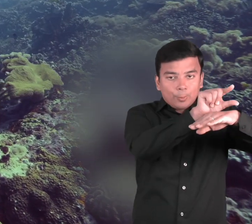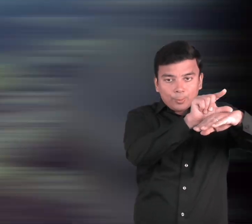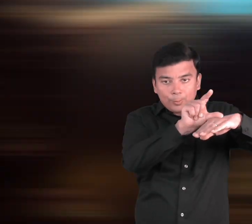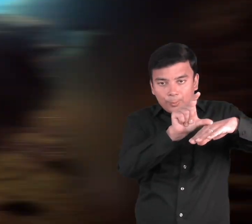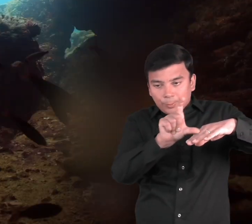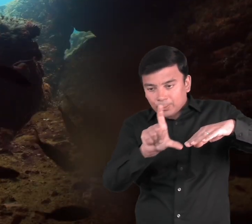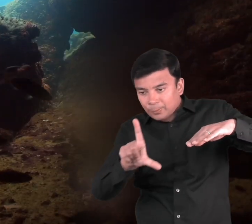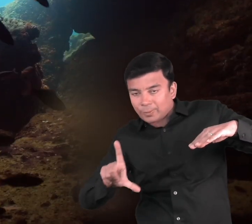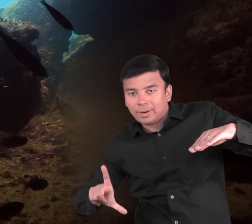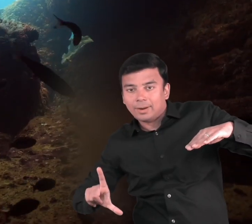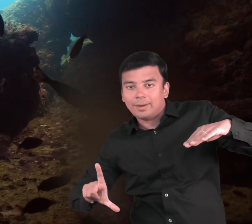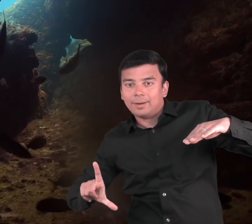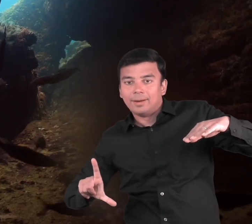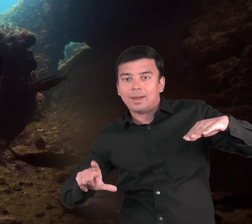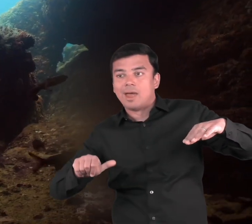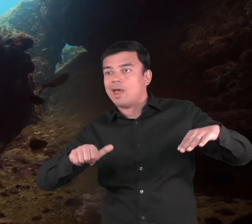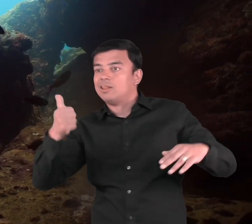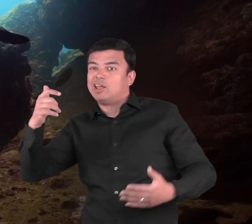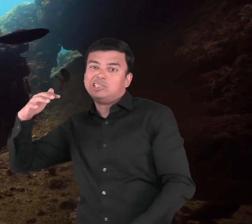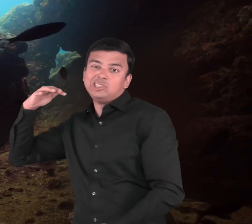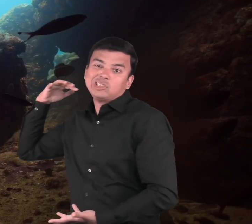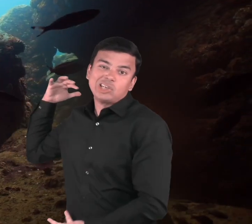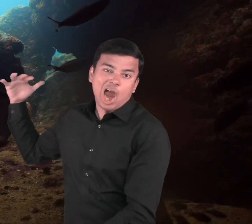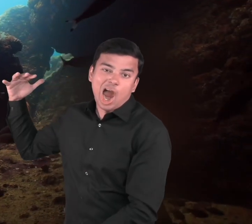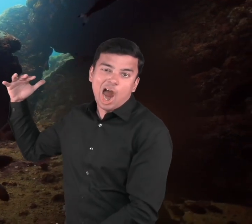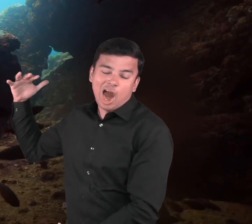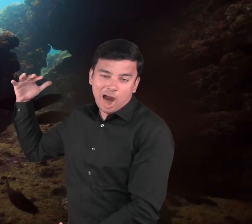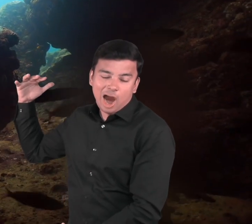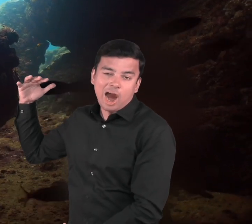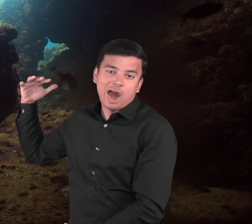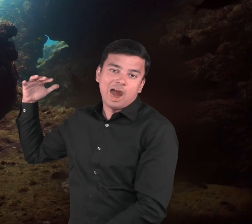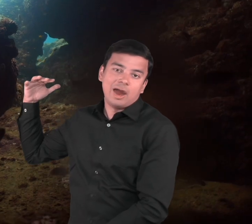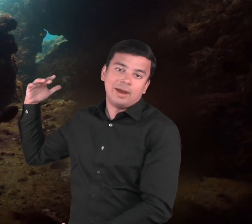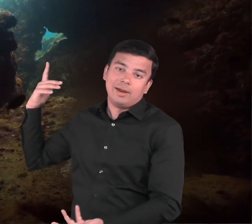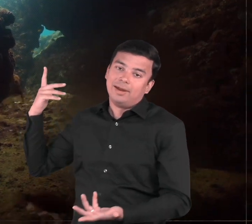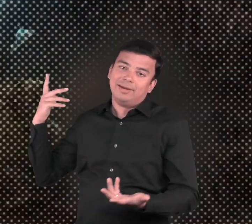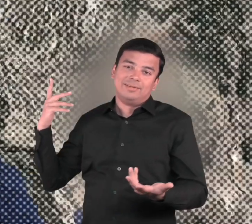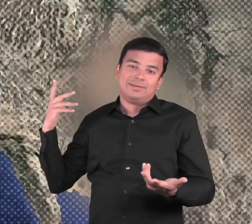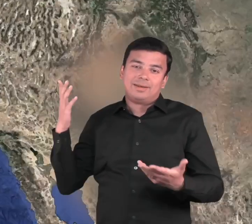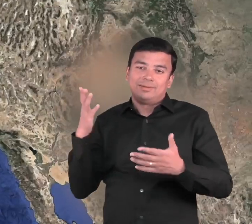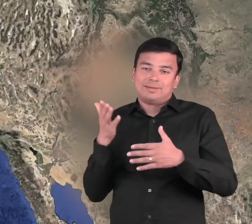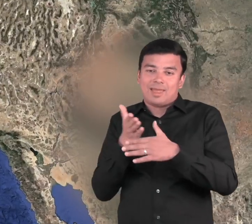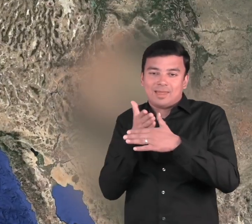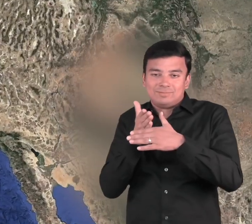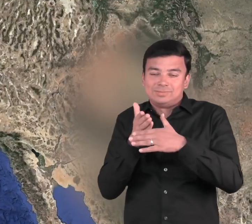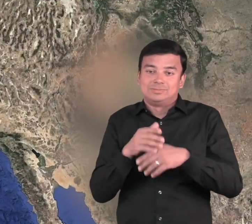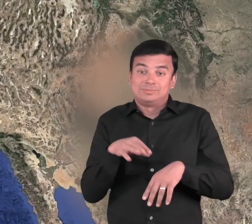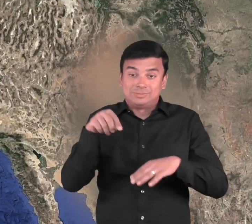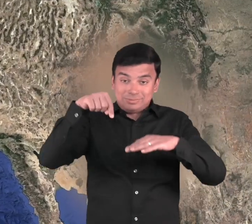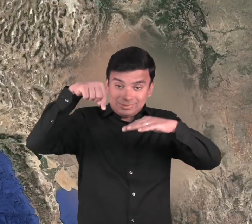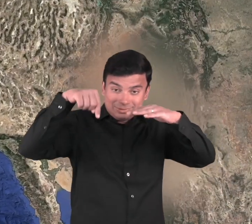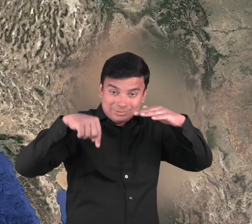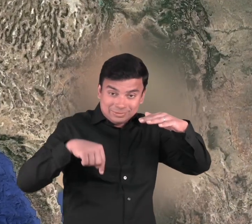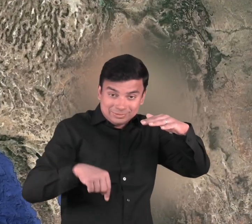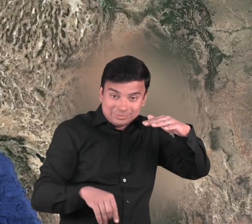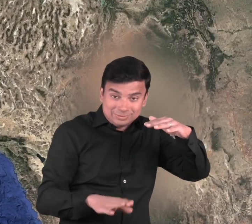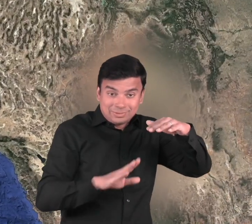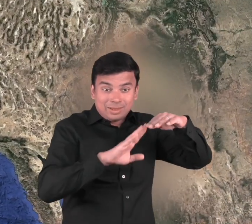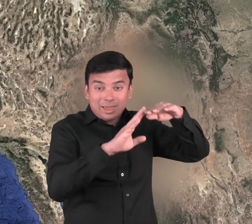Like dry land, the ocean floor has many different levels. The shallowest part of the ocean is